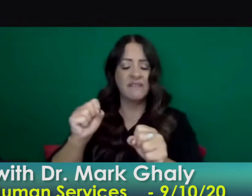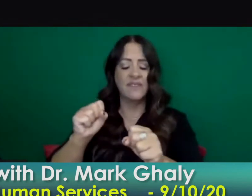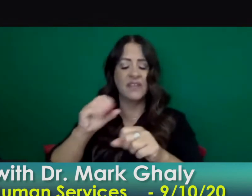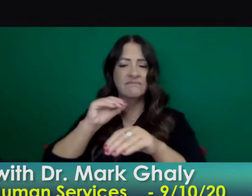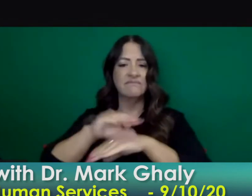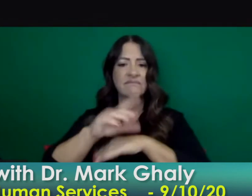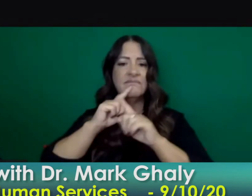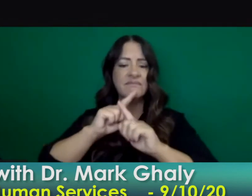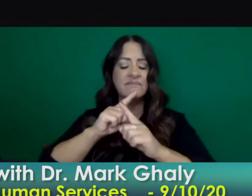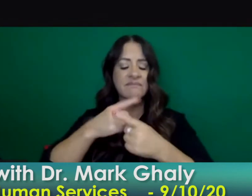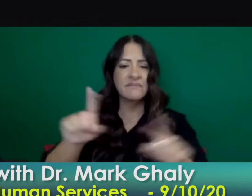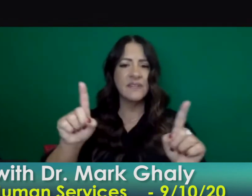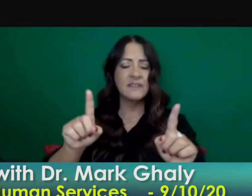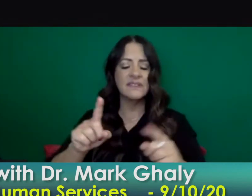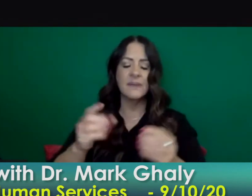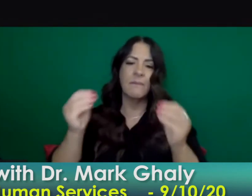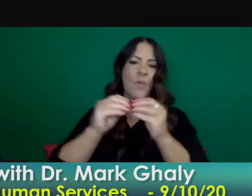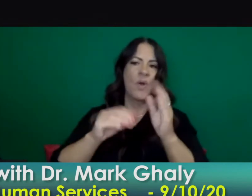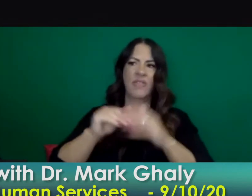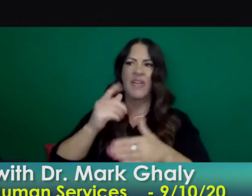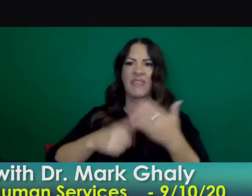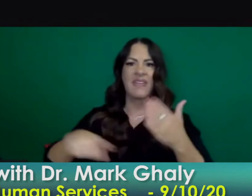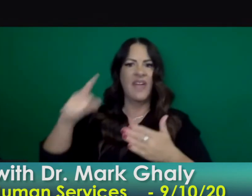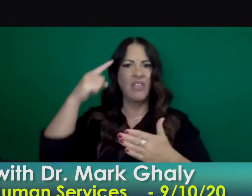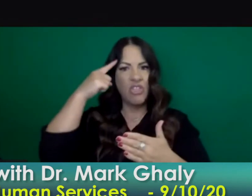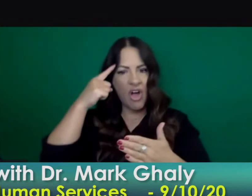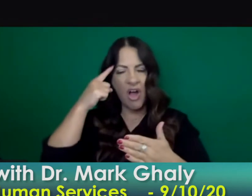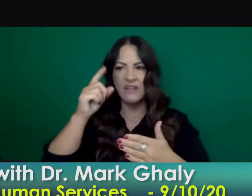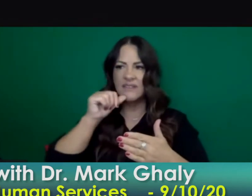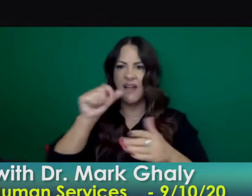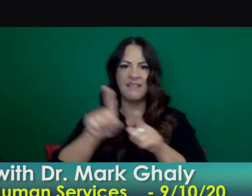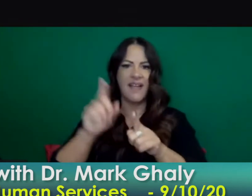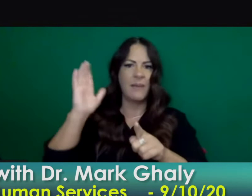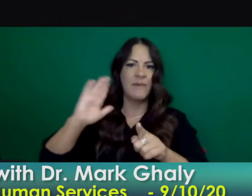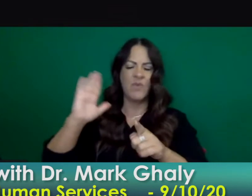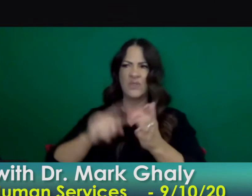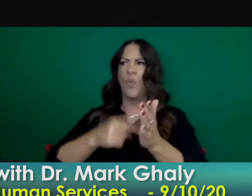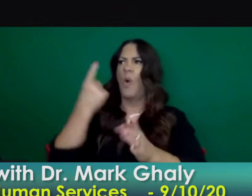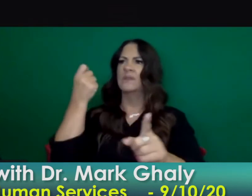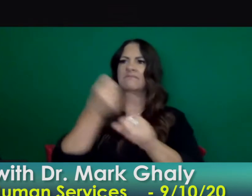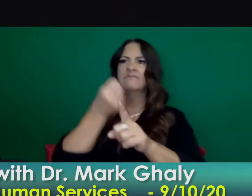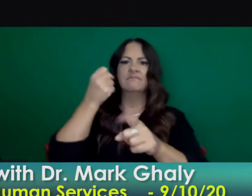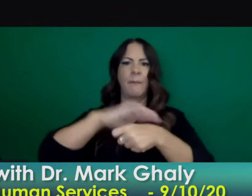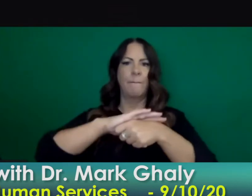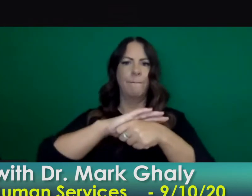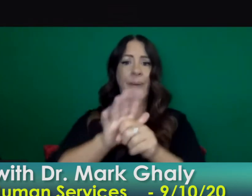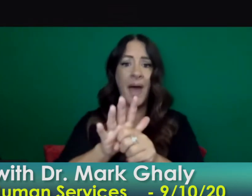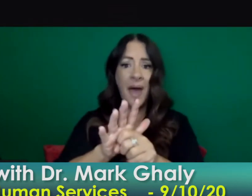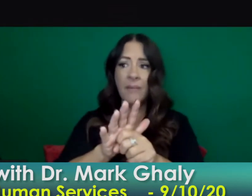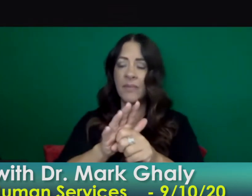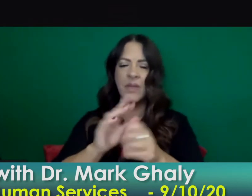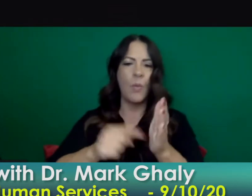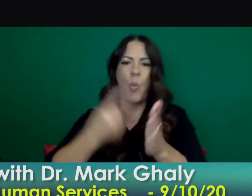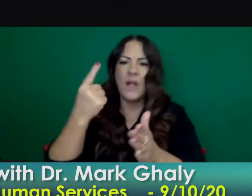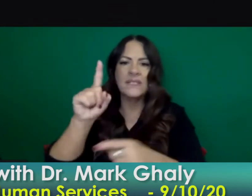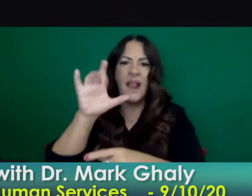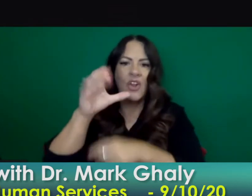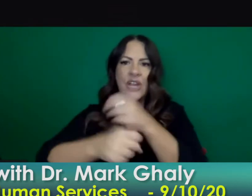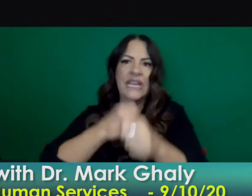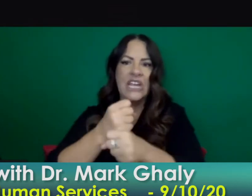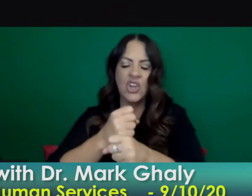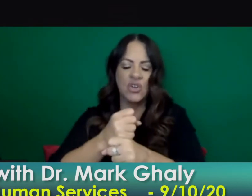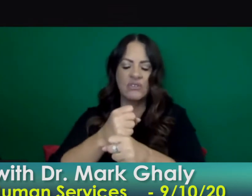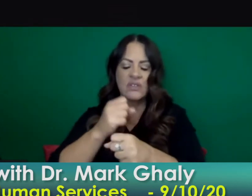probably ever anticipated to be in the midst of you know a once in a lifetime once in a century pandemic of this